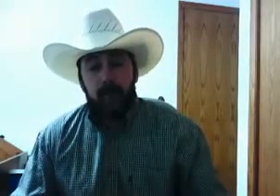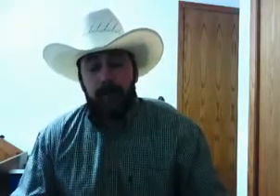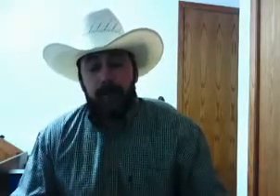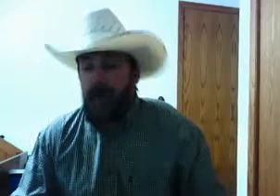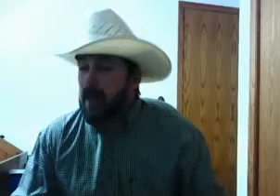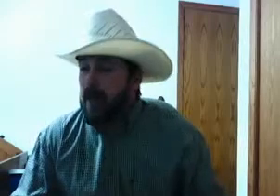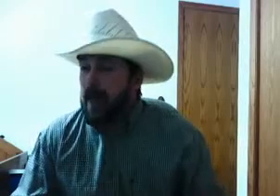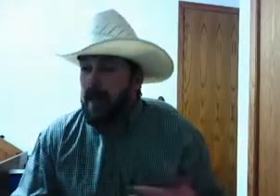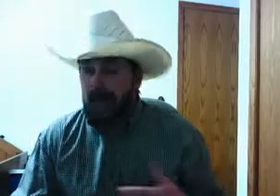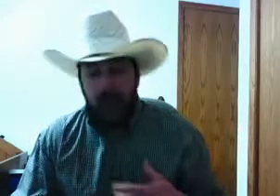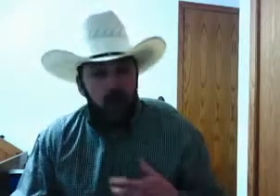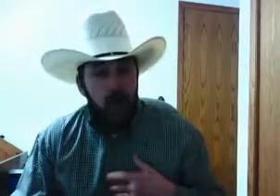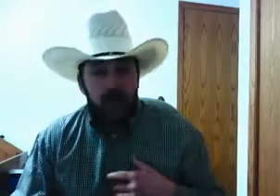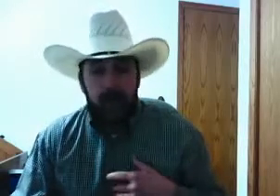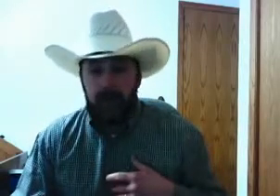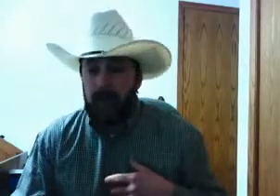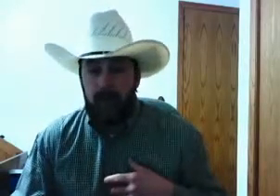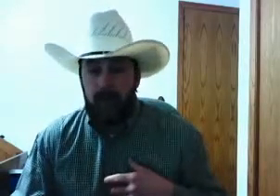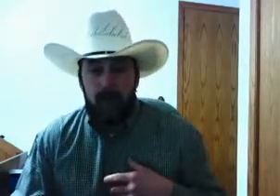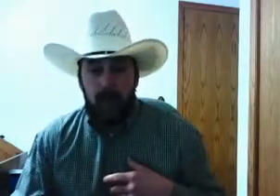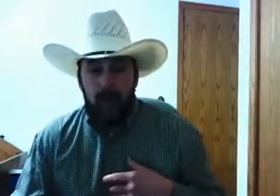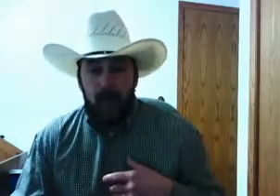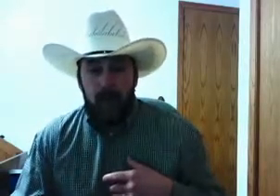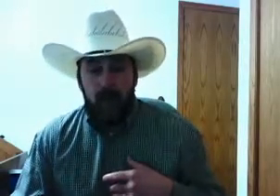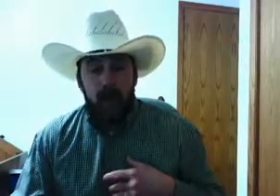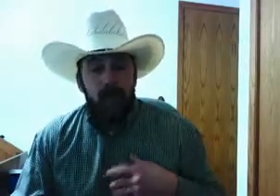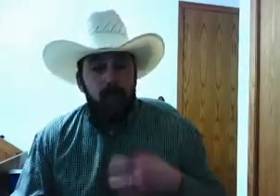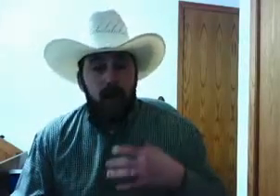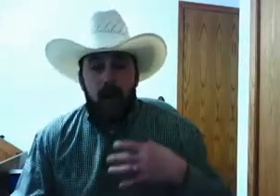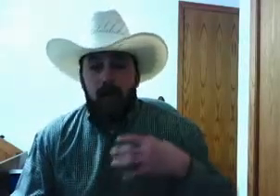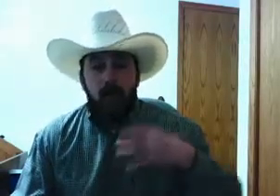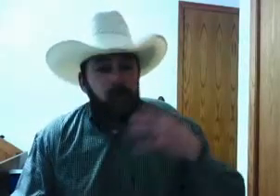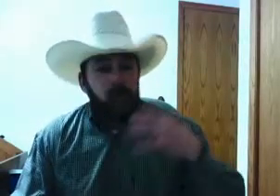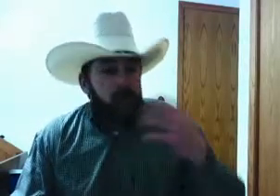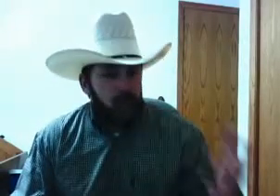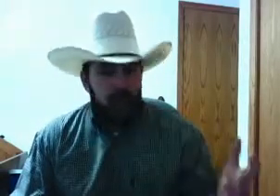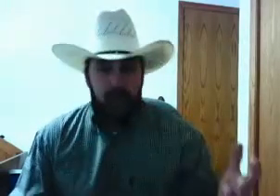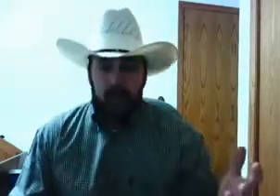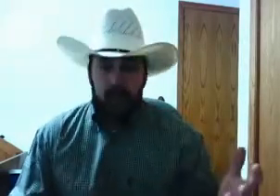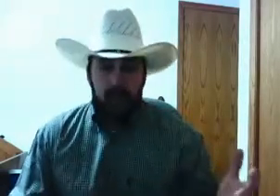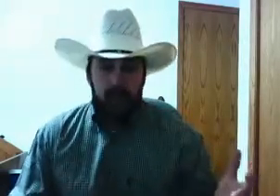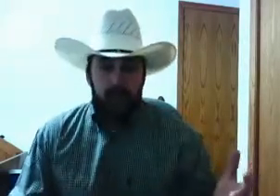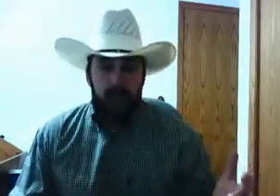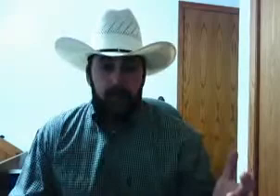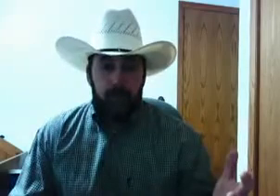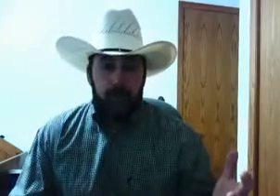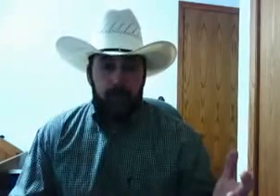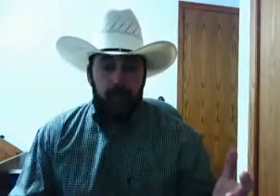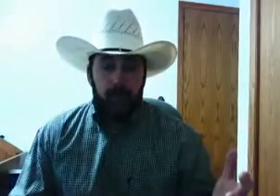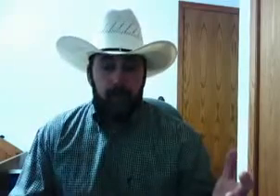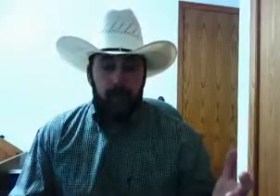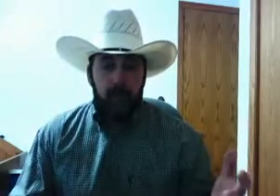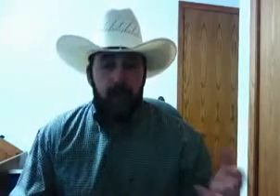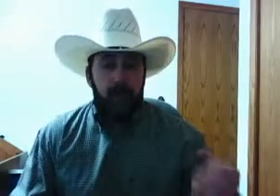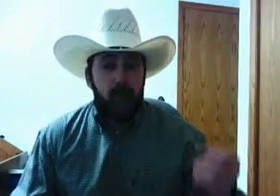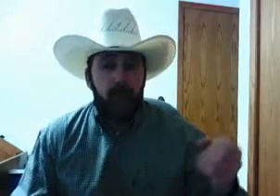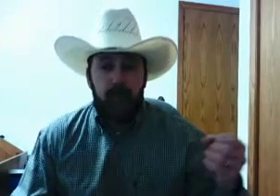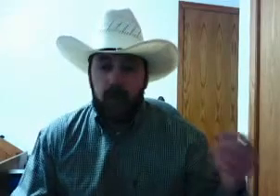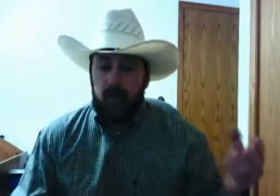That's why end time watchman almost pukes and throws up